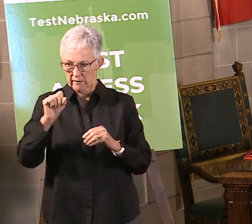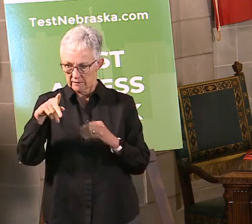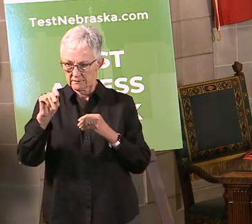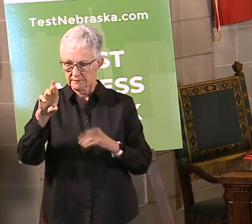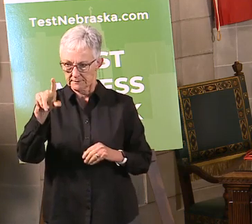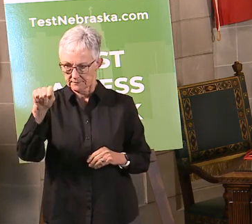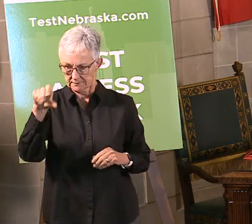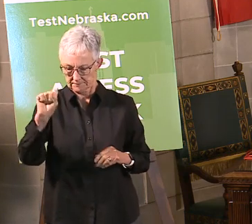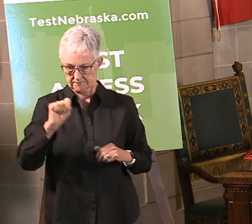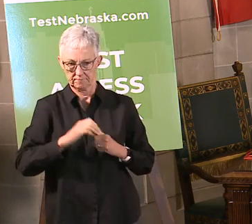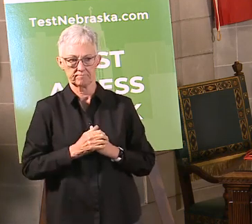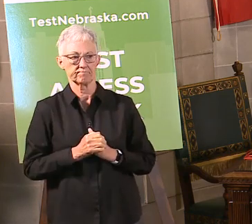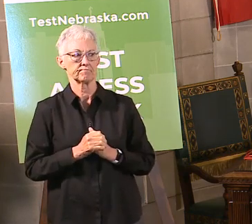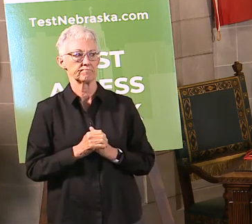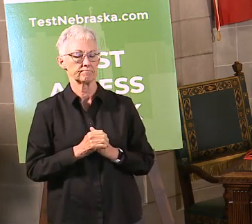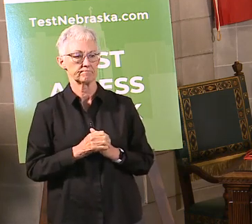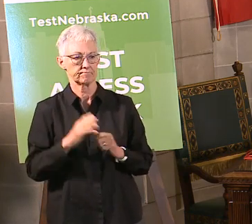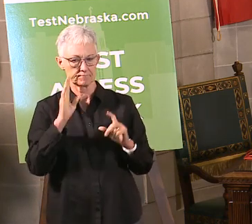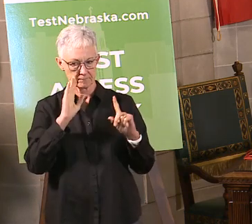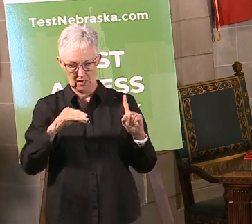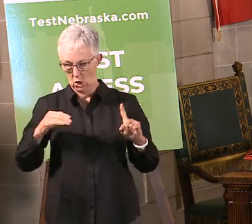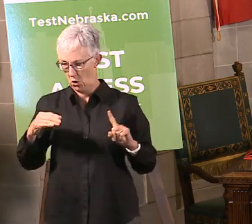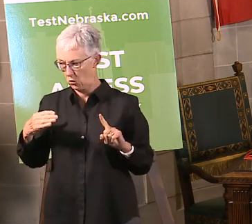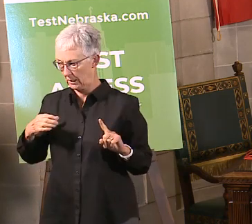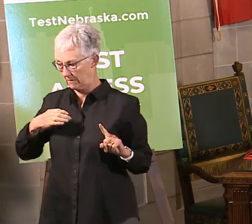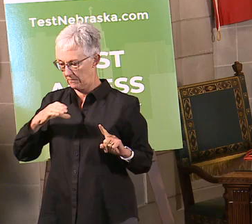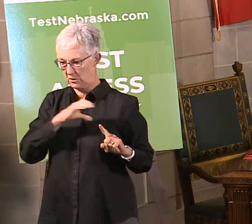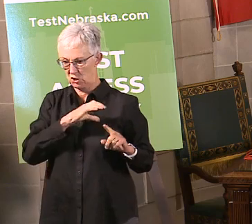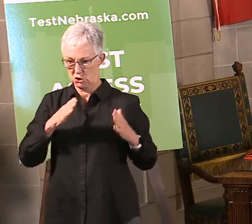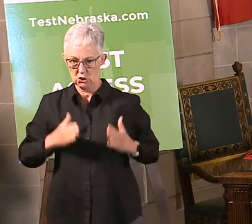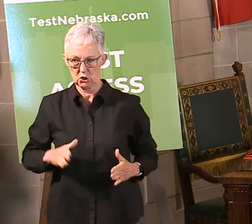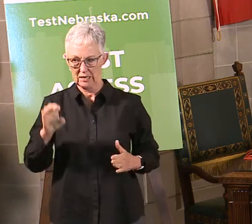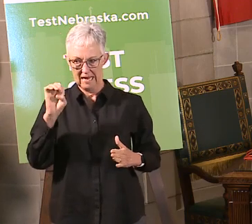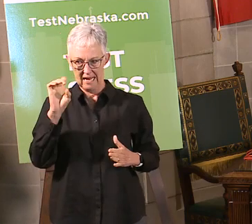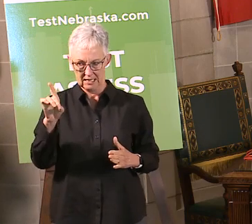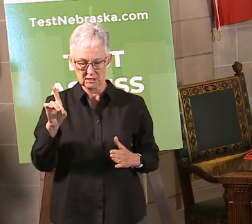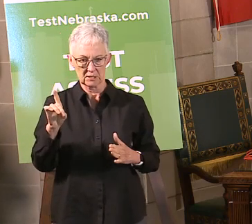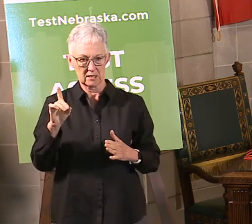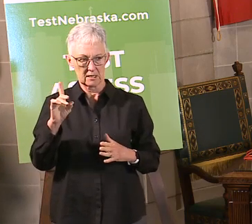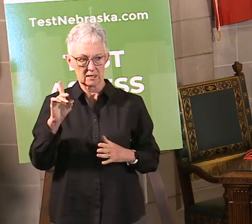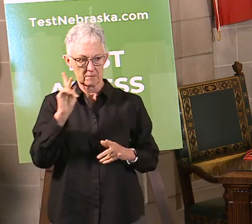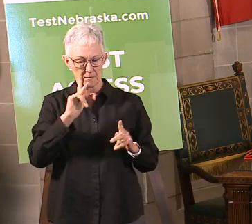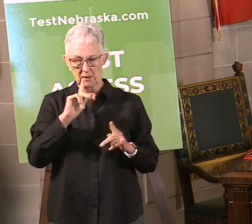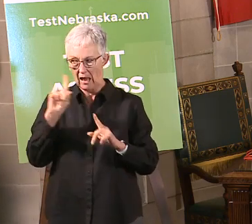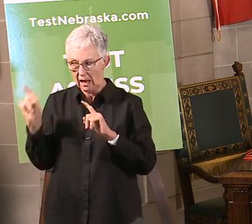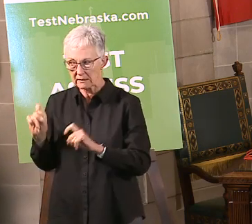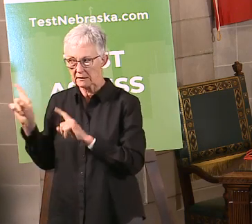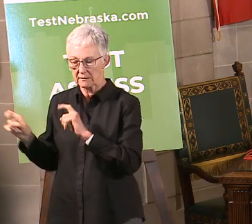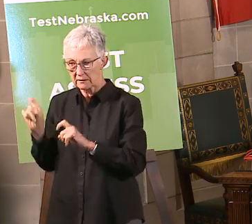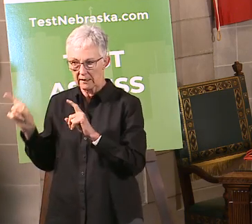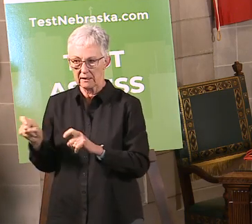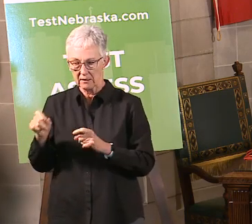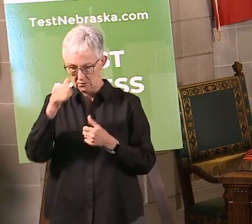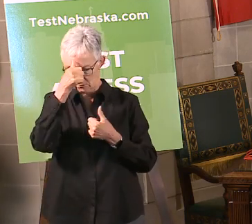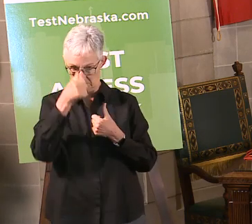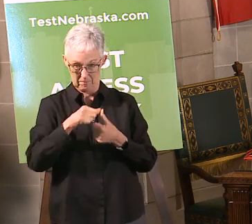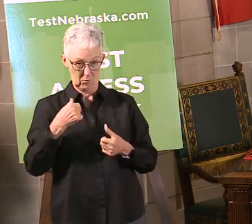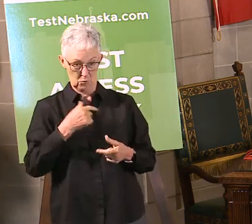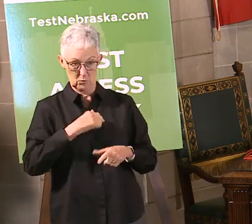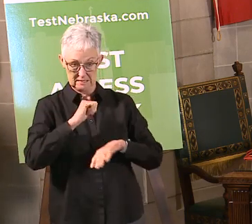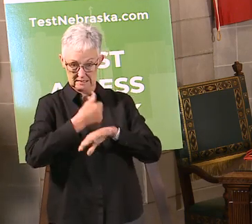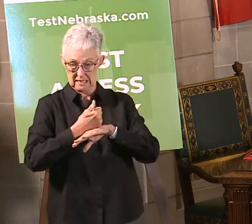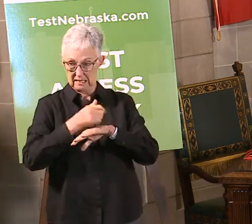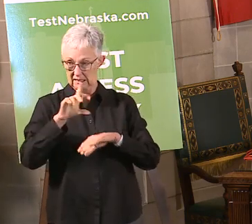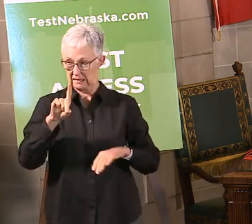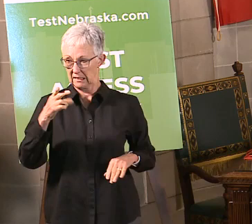And so I know the commissioner has been asked about sports. You may recall when we put the DHM in place for May that